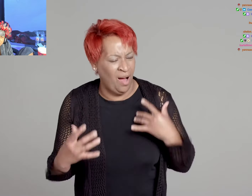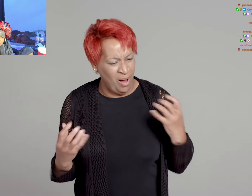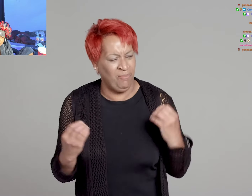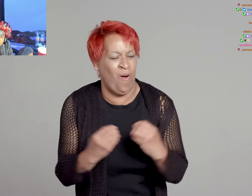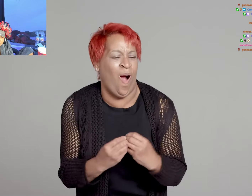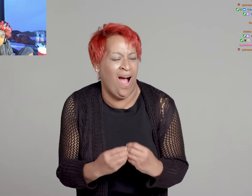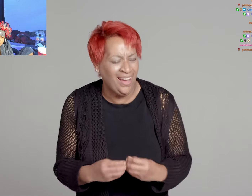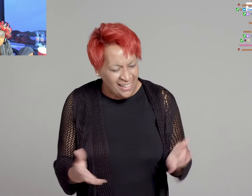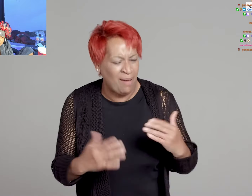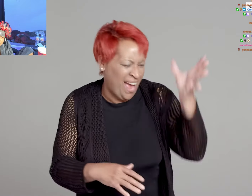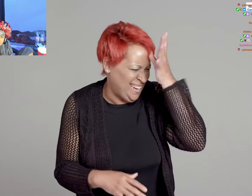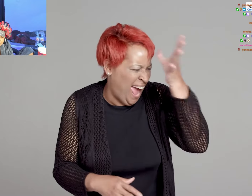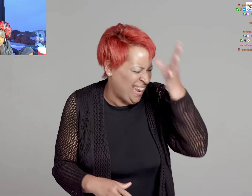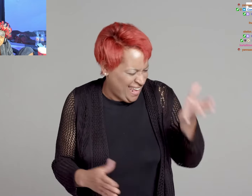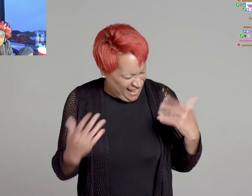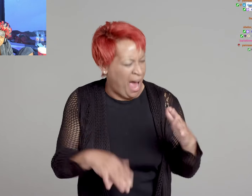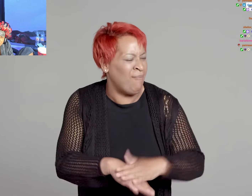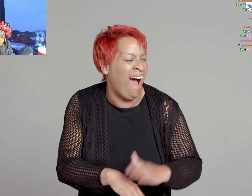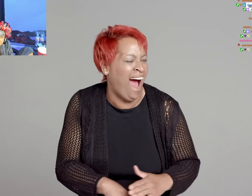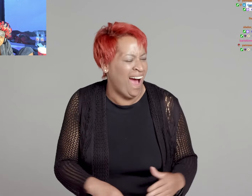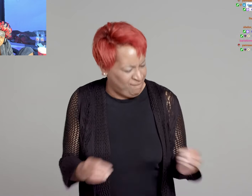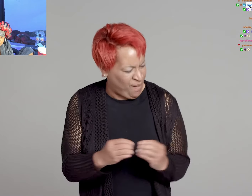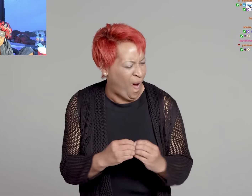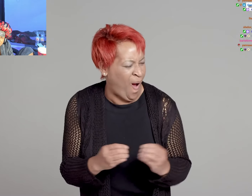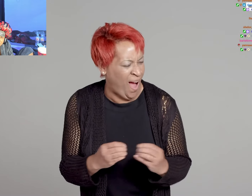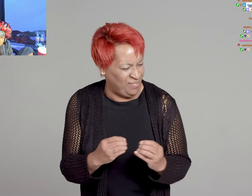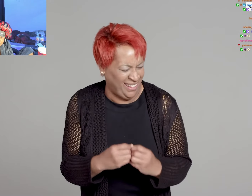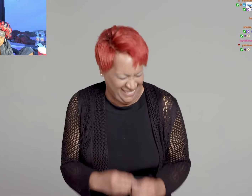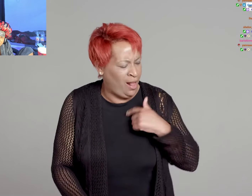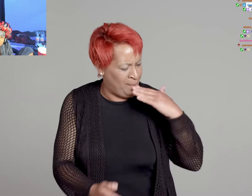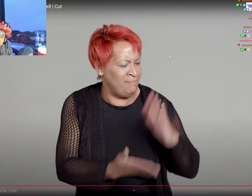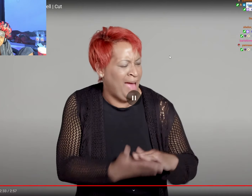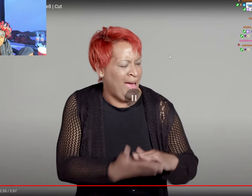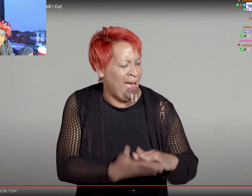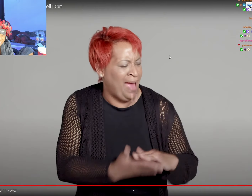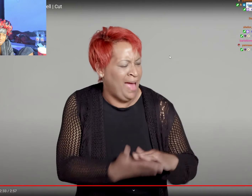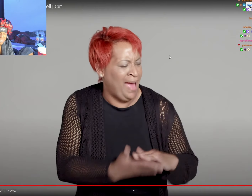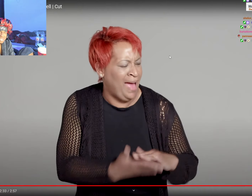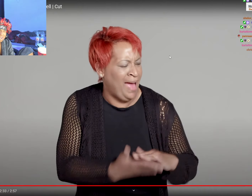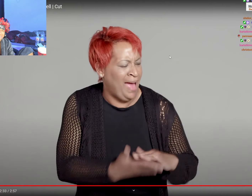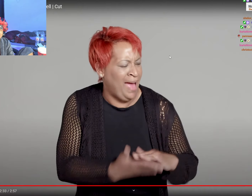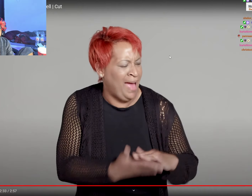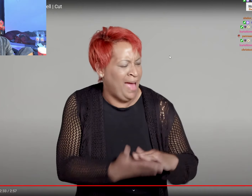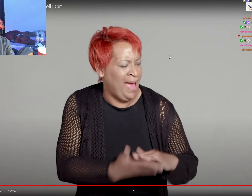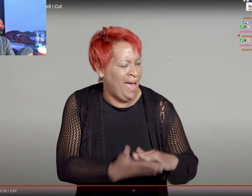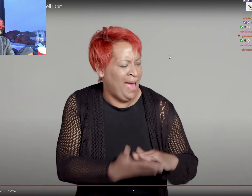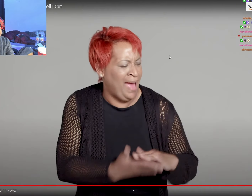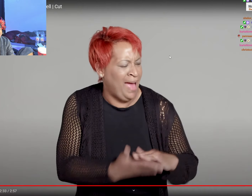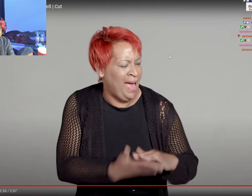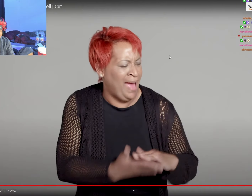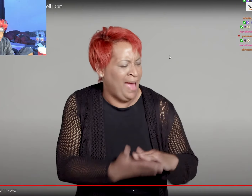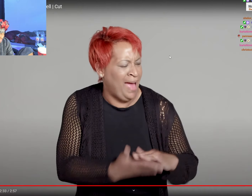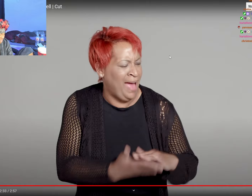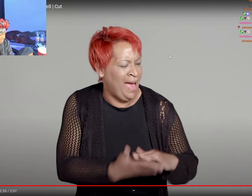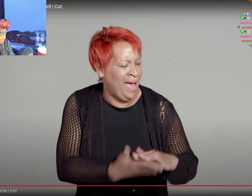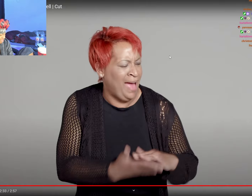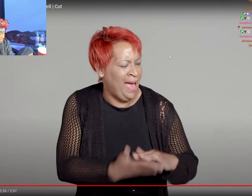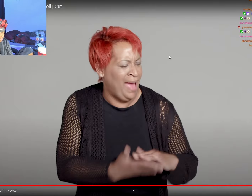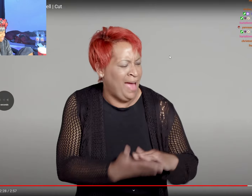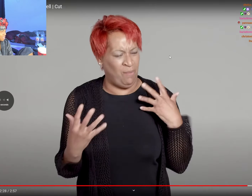to me Come on, daddy Give it to me I want some more I'm up She be talking crazy I look you